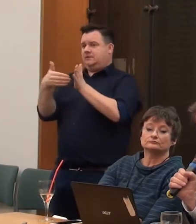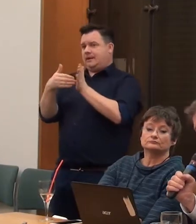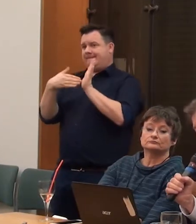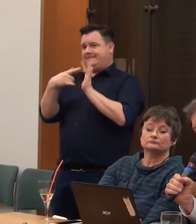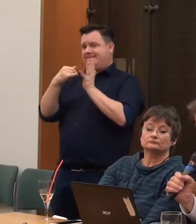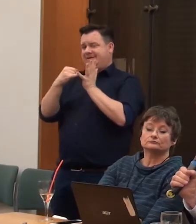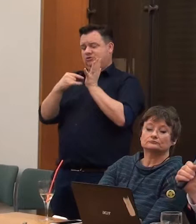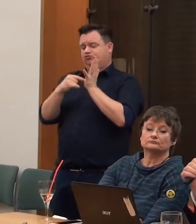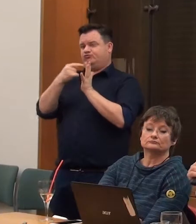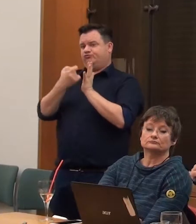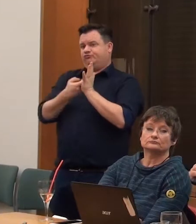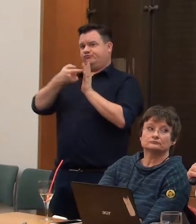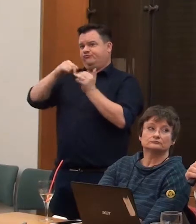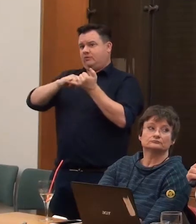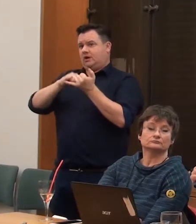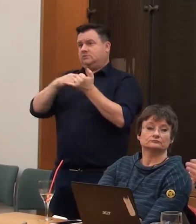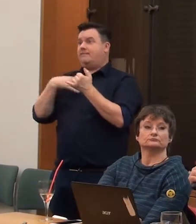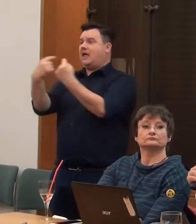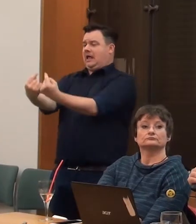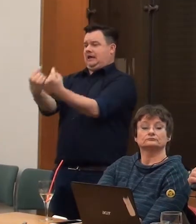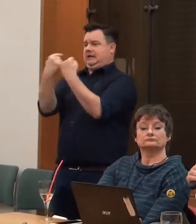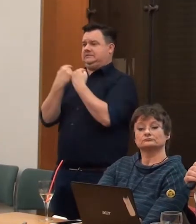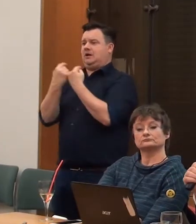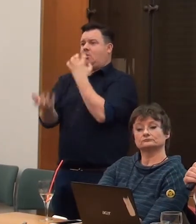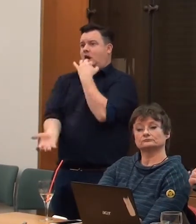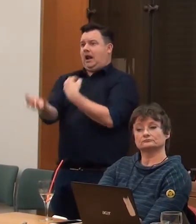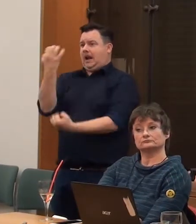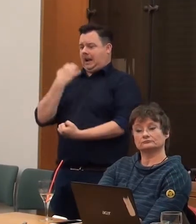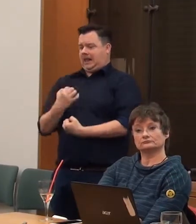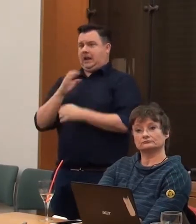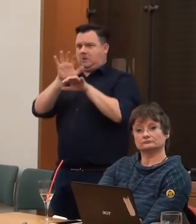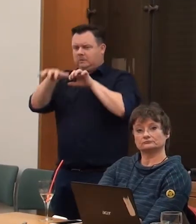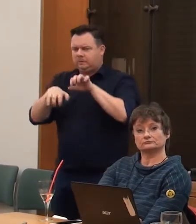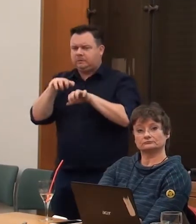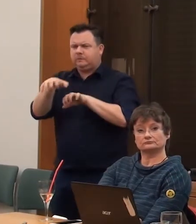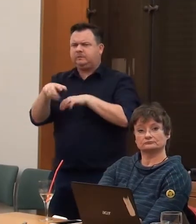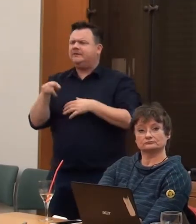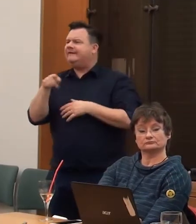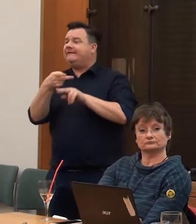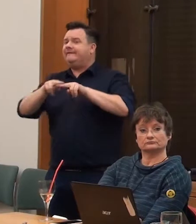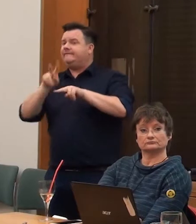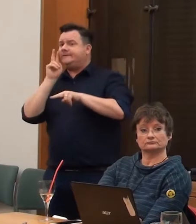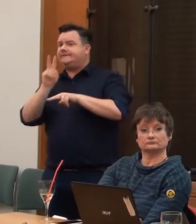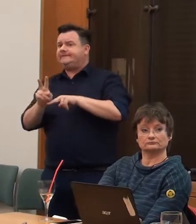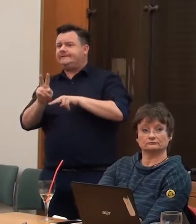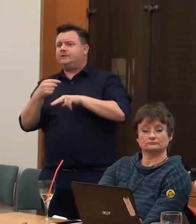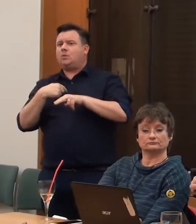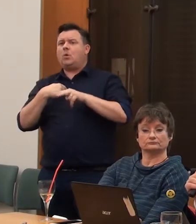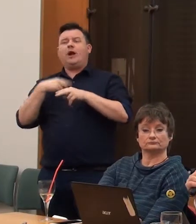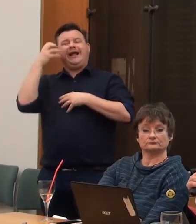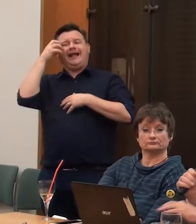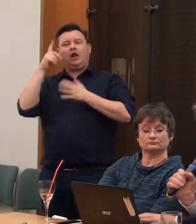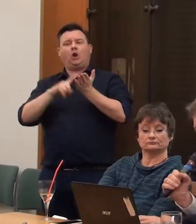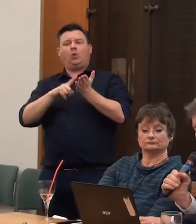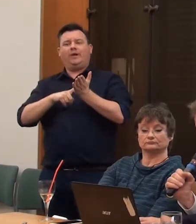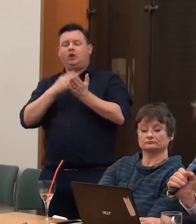lion. Now, if you've watched all the episodes of Versailles, would not have seen Louis XIV wearing crutches. He didn't use